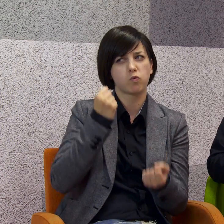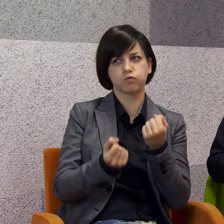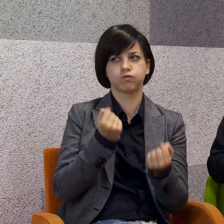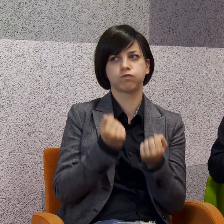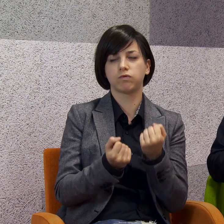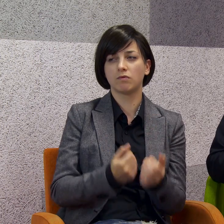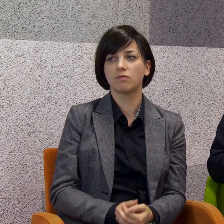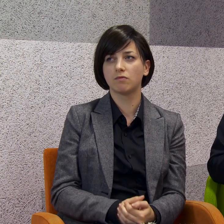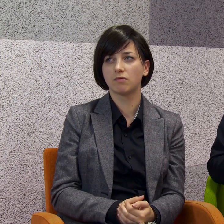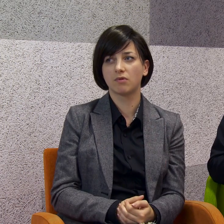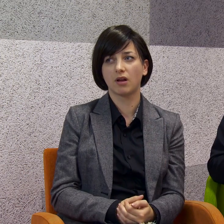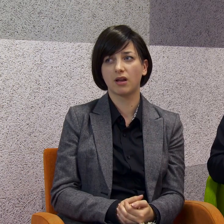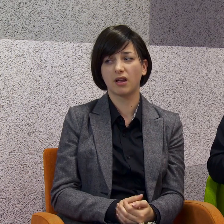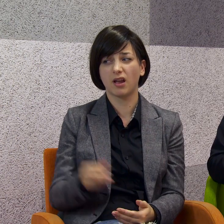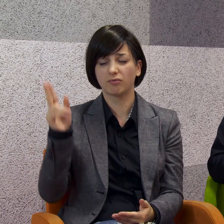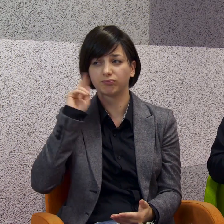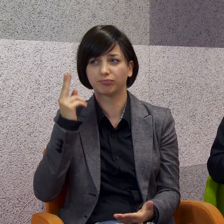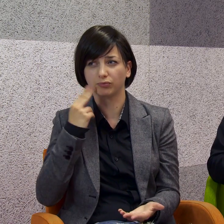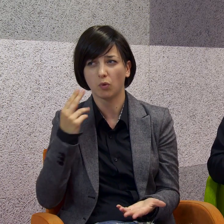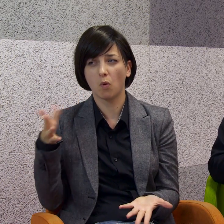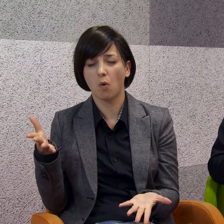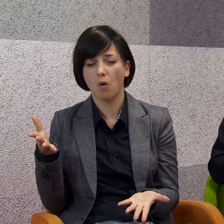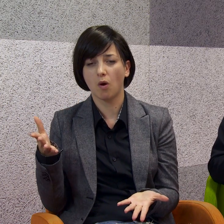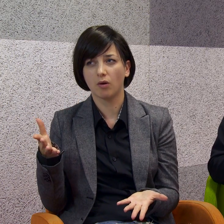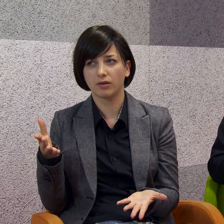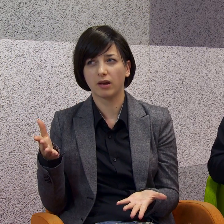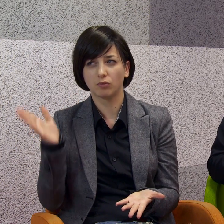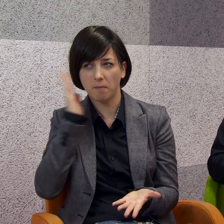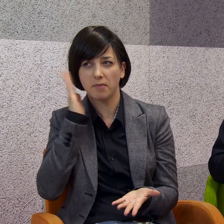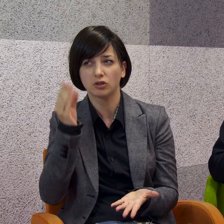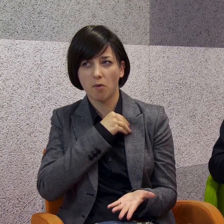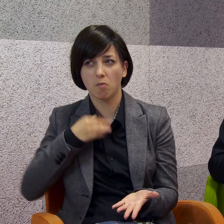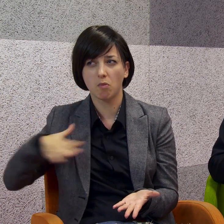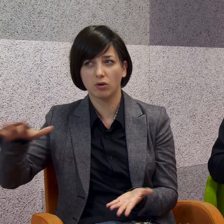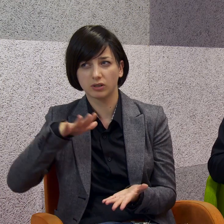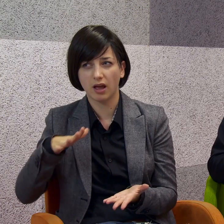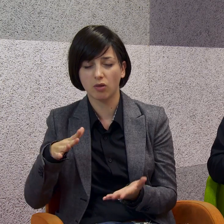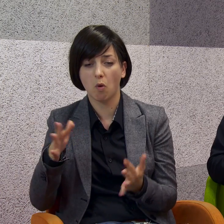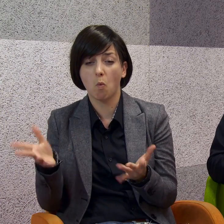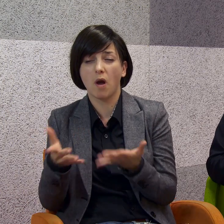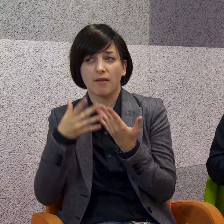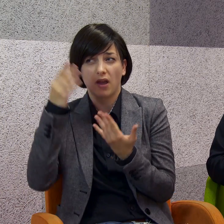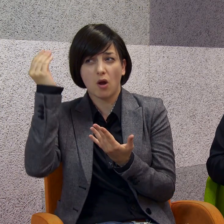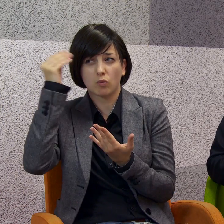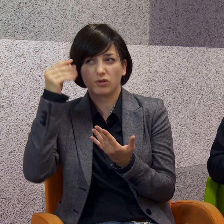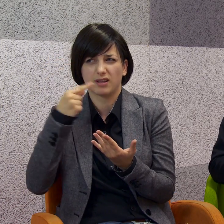And for our deaf people who live in Poland, it's much easier to learn English and Polish.